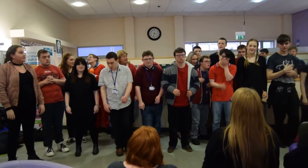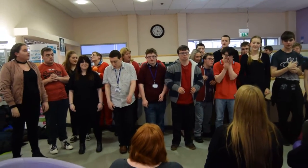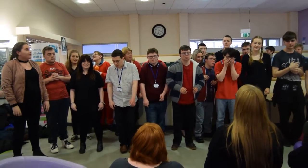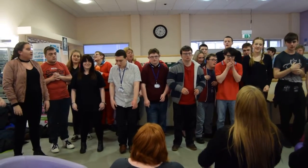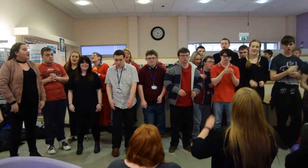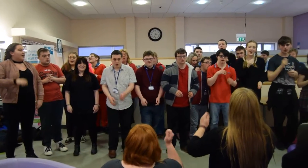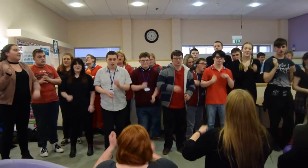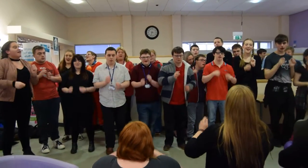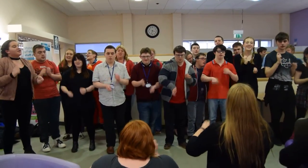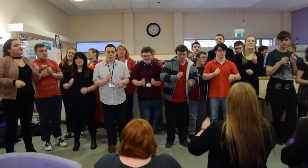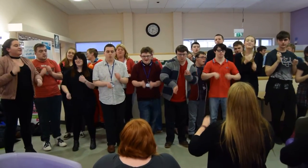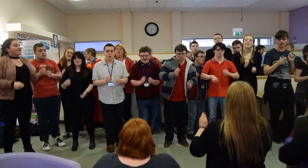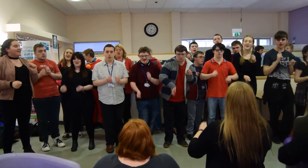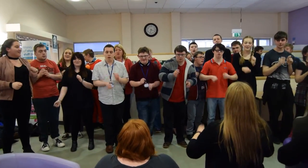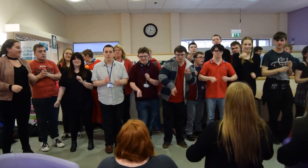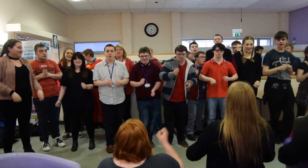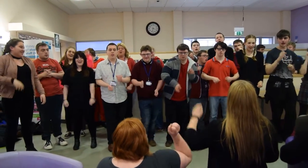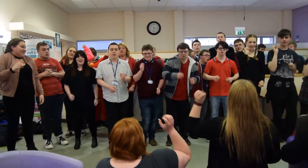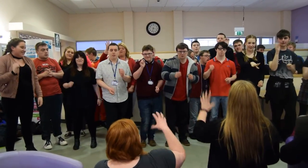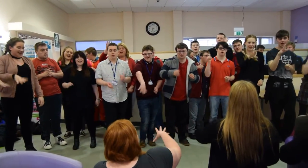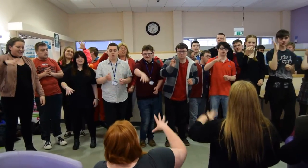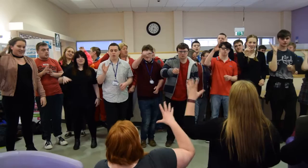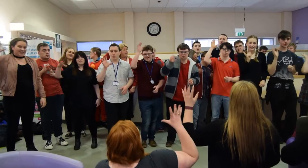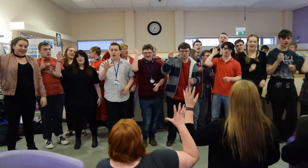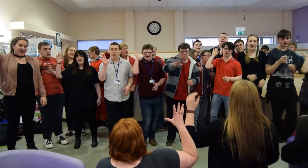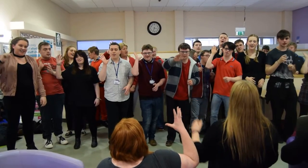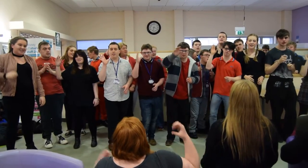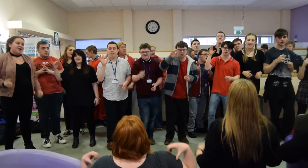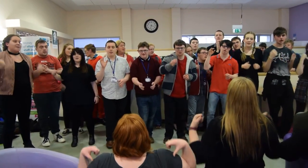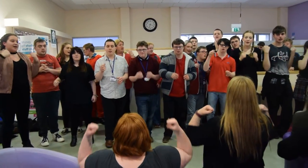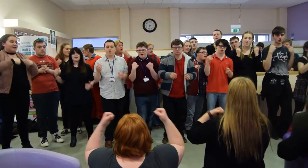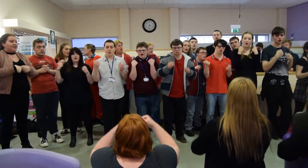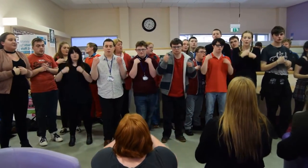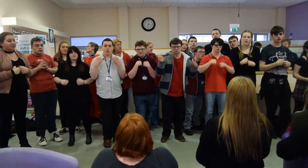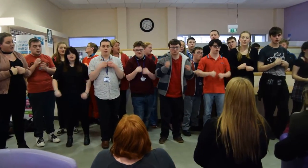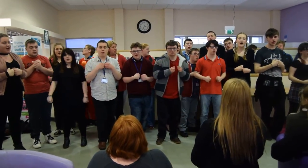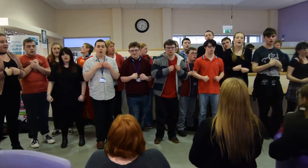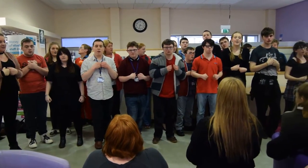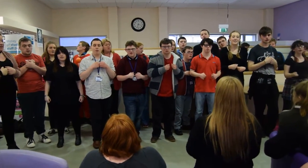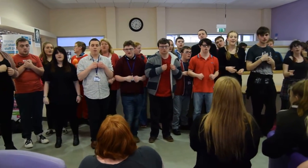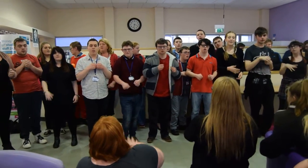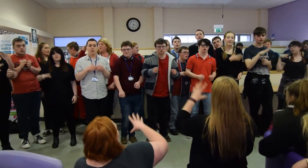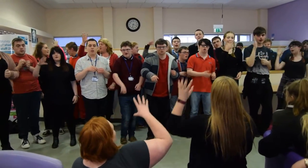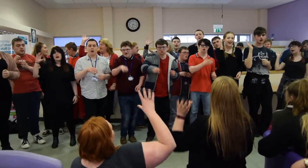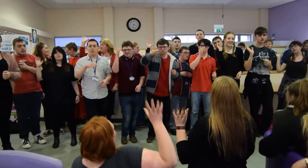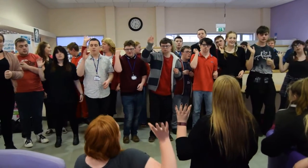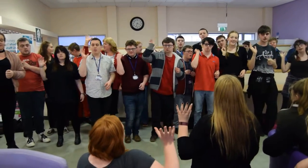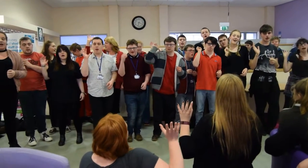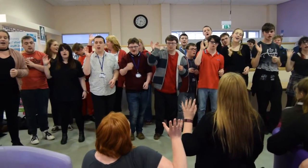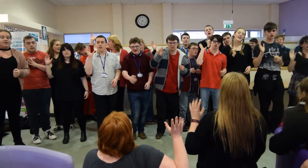A crash of drums, a flash of light, my golden coat, without a sight,